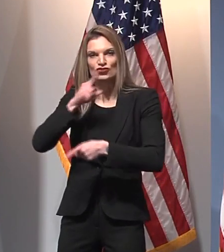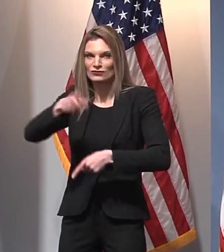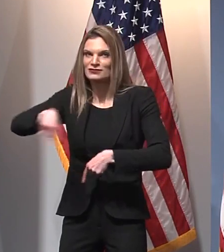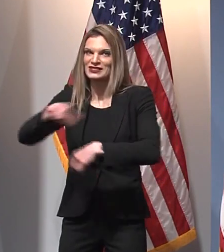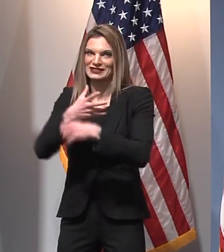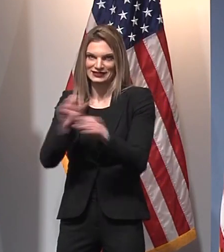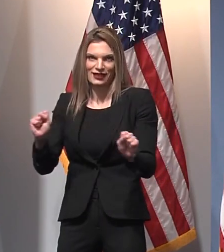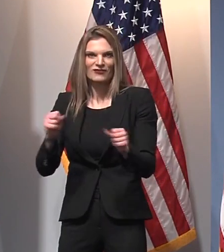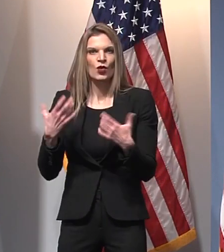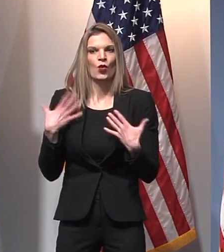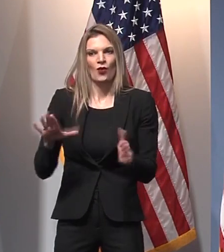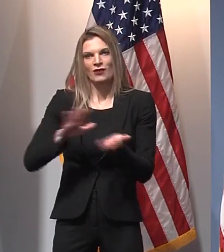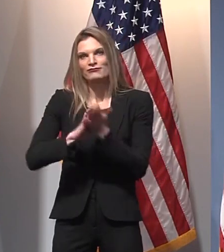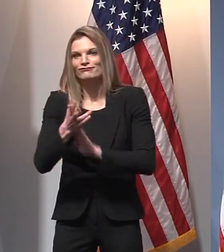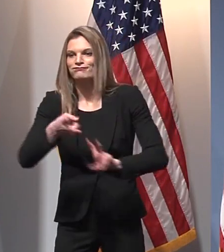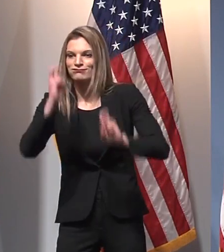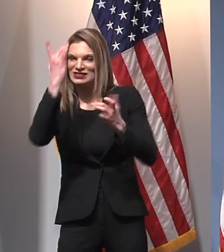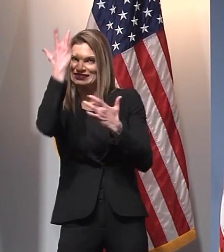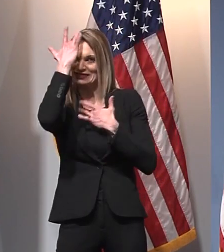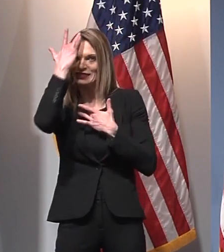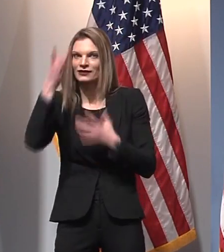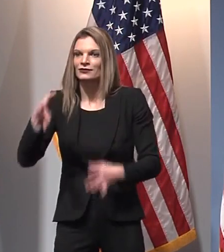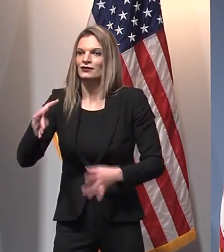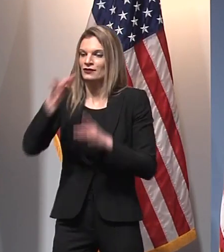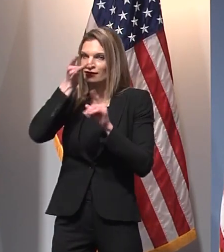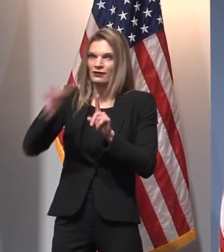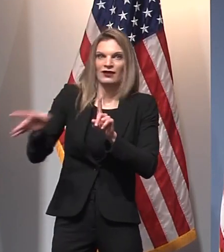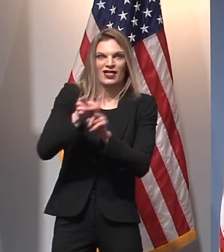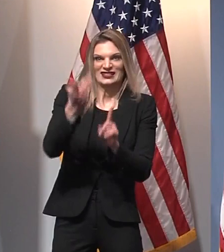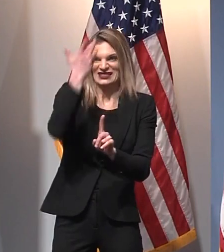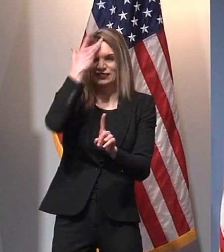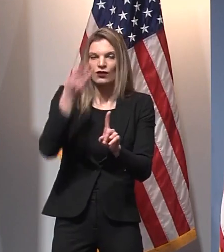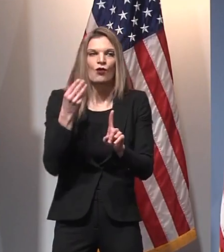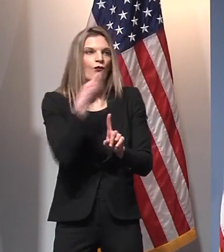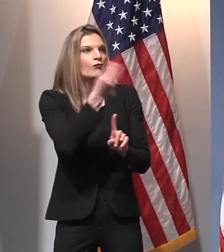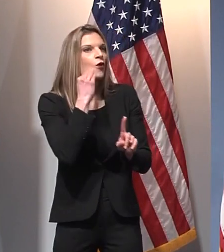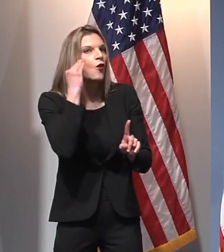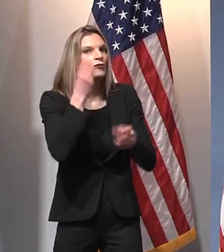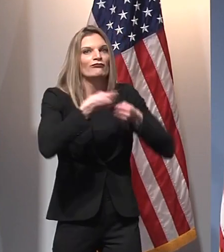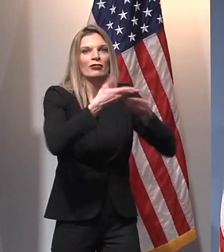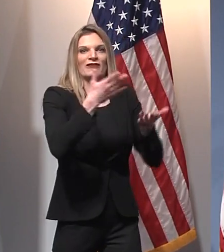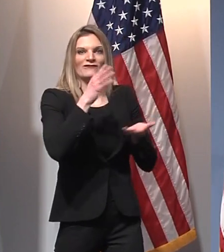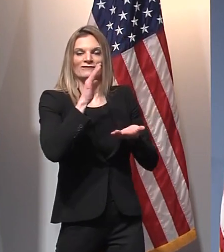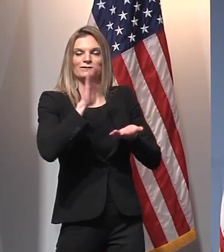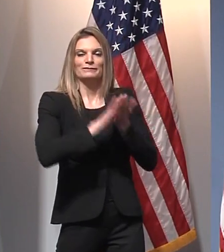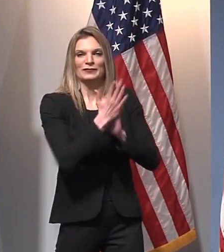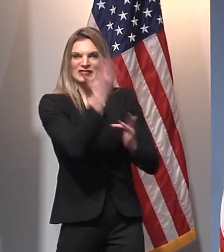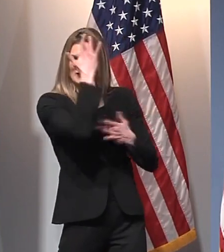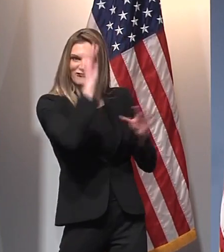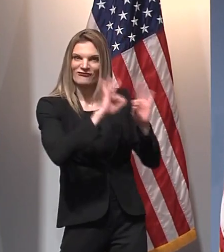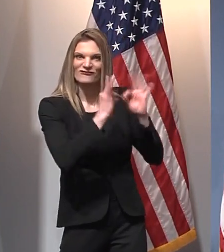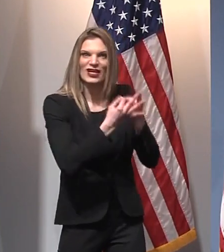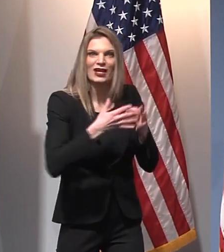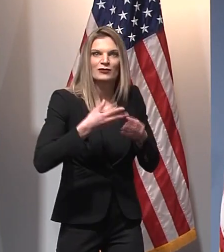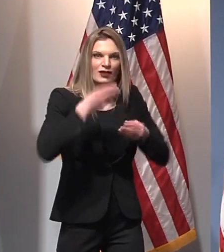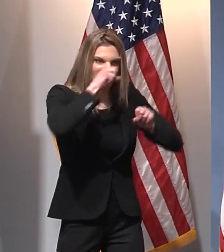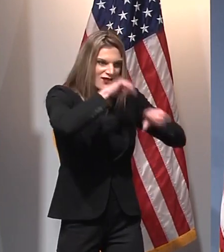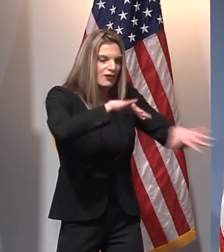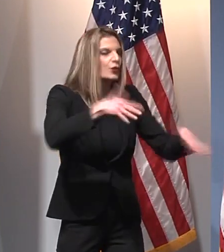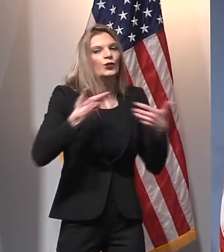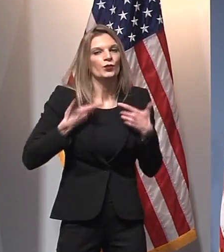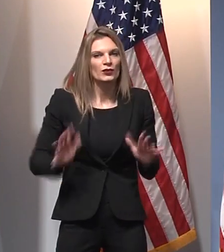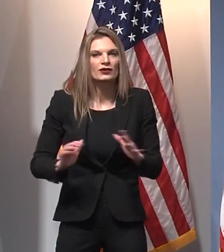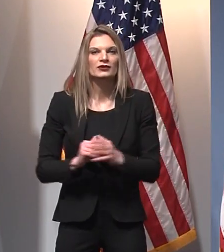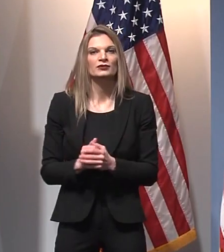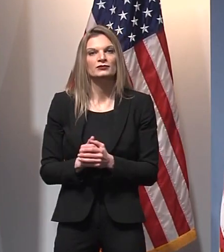put their own health or the health of their families at risk. It's critical that we get this right so that our kids and educators can